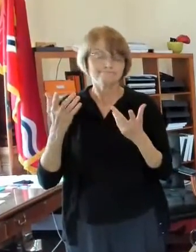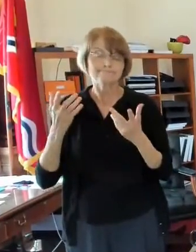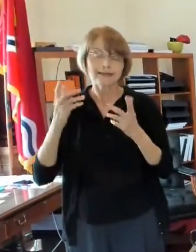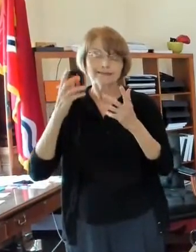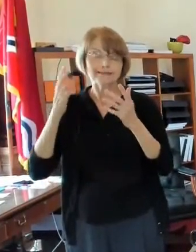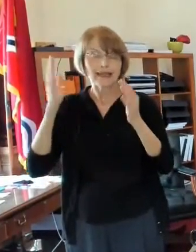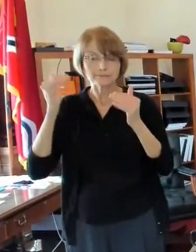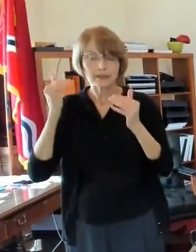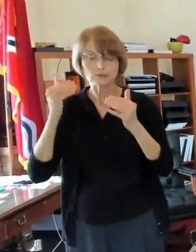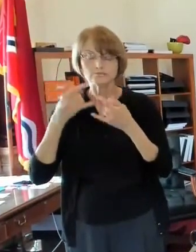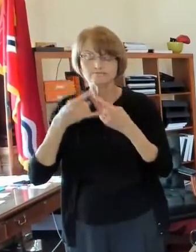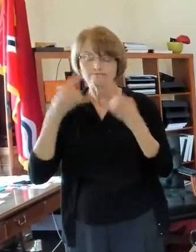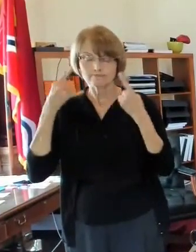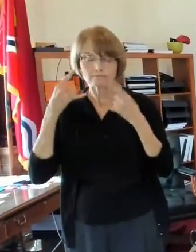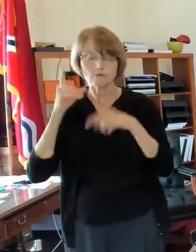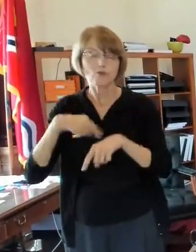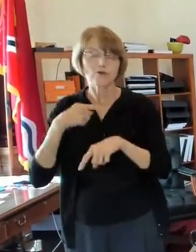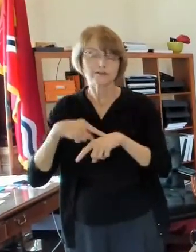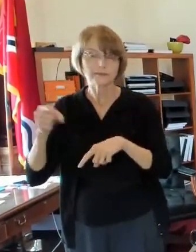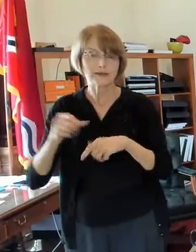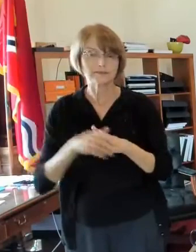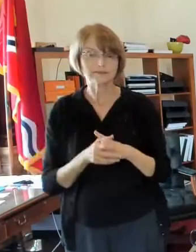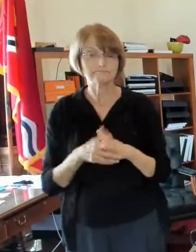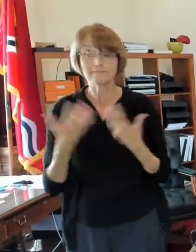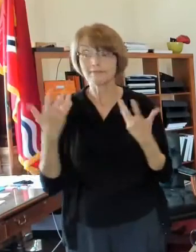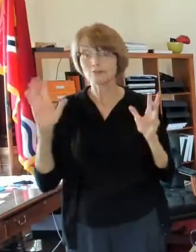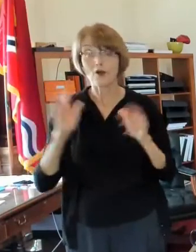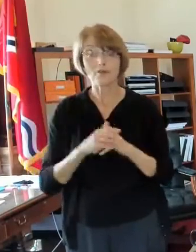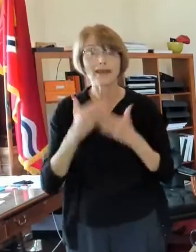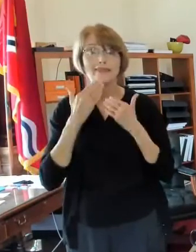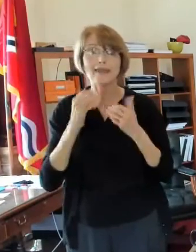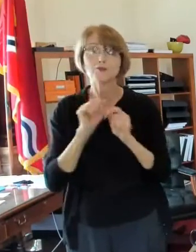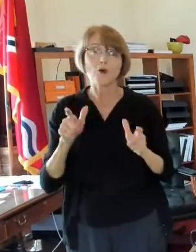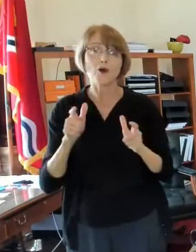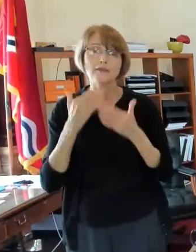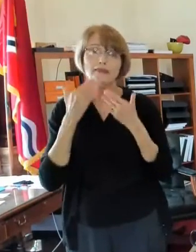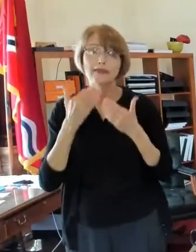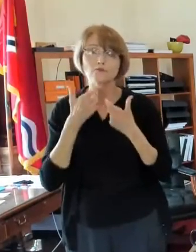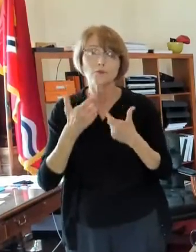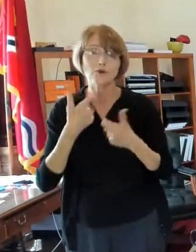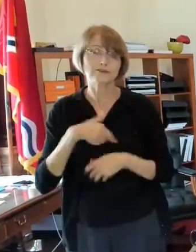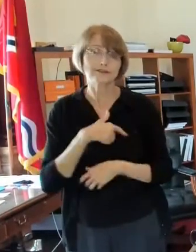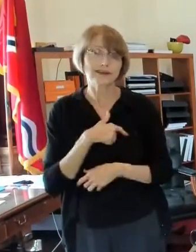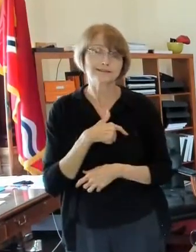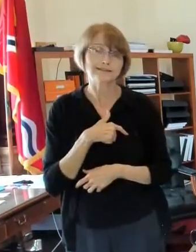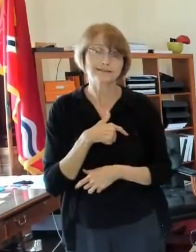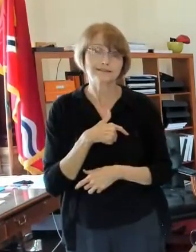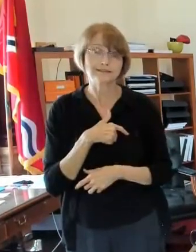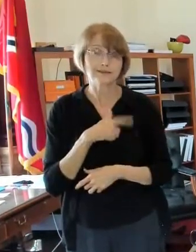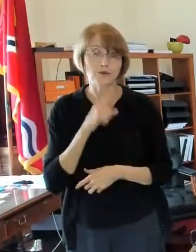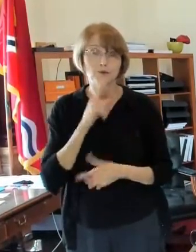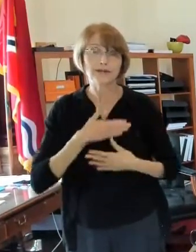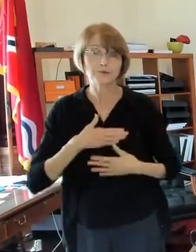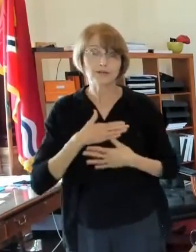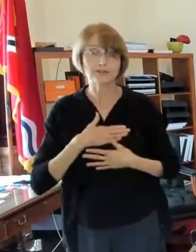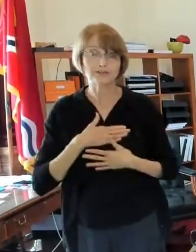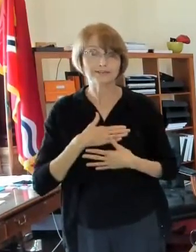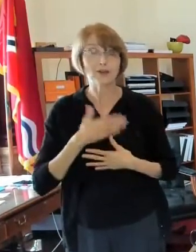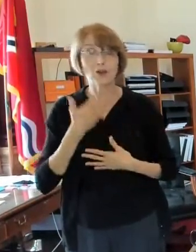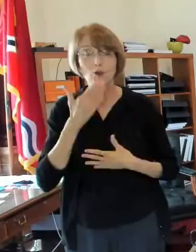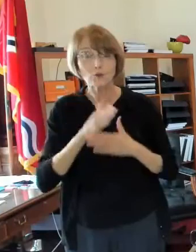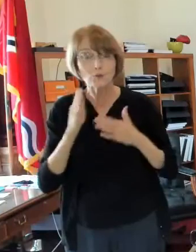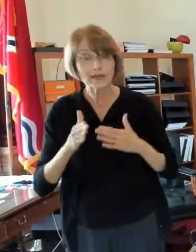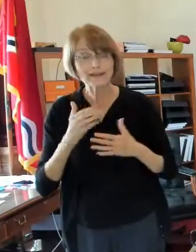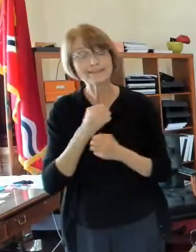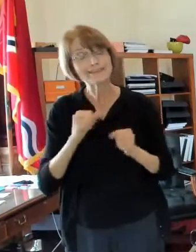all right thank you all thanks for being with us uh really appreciate it have a good weekend